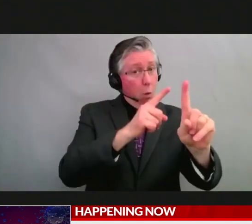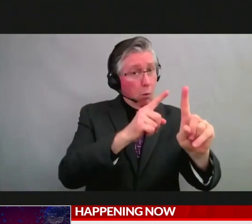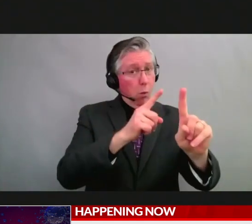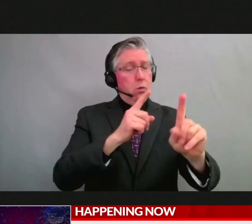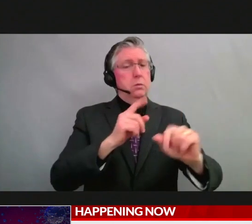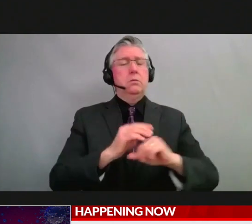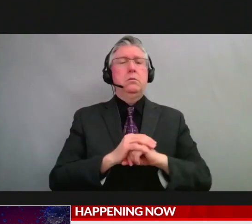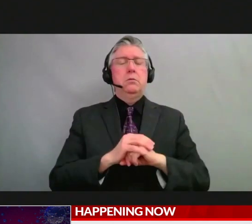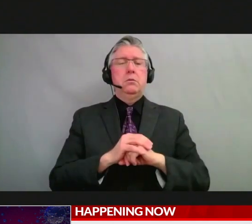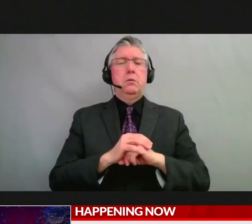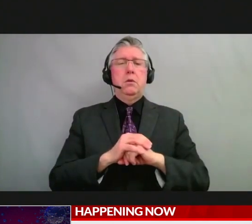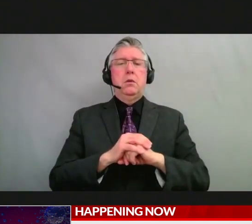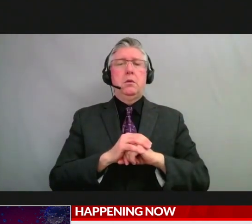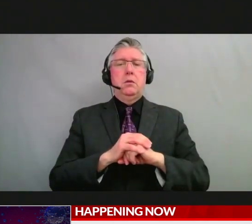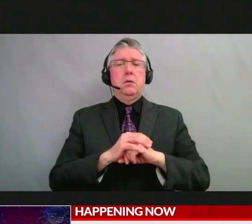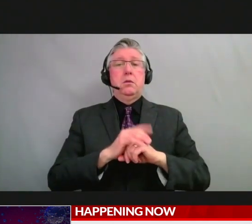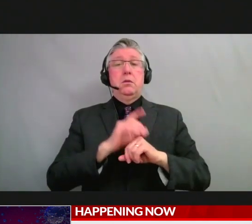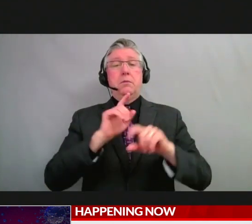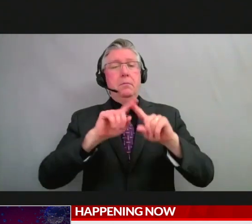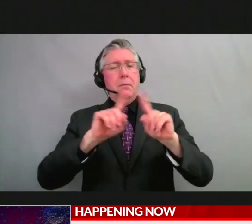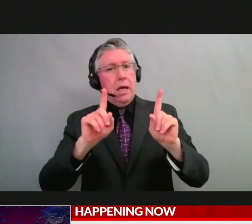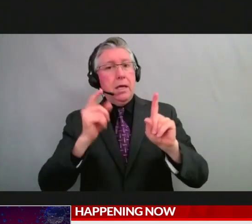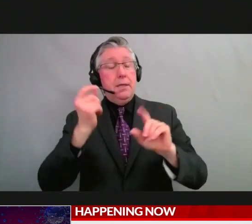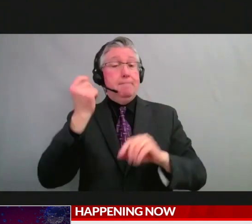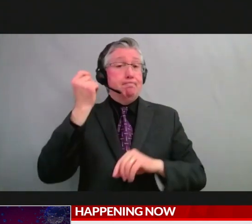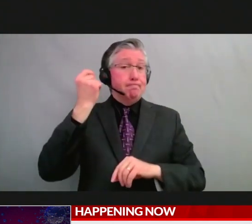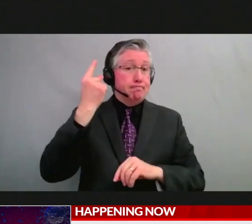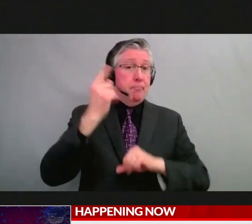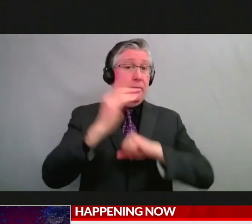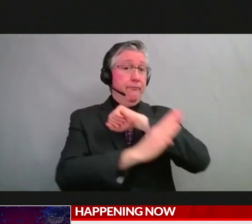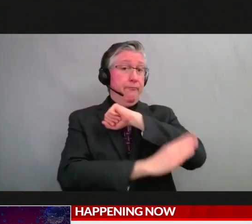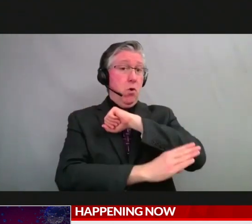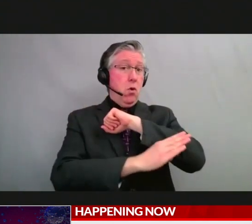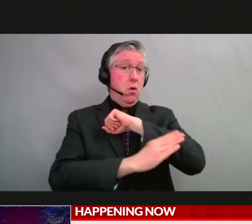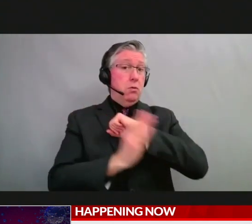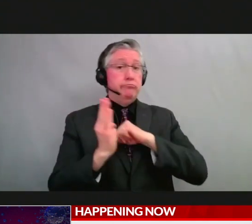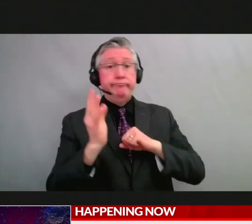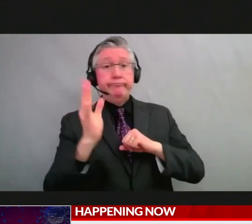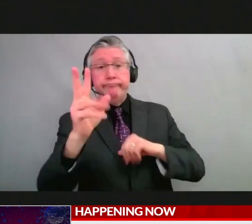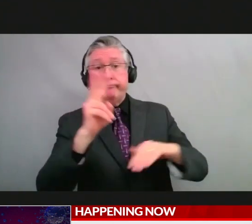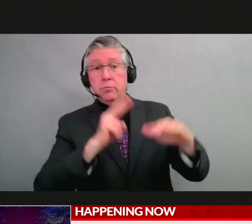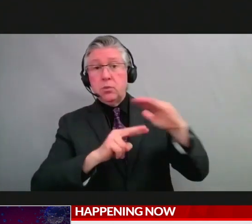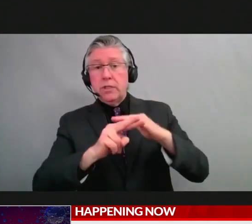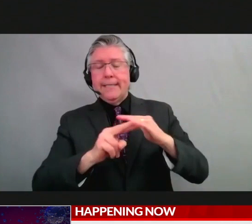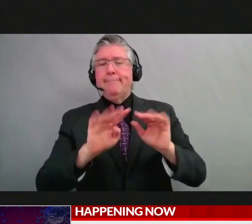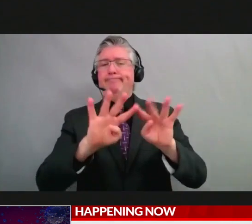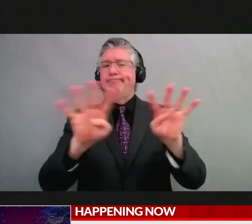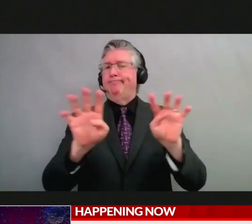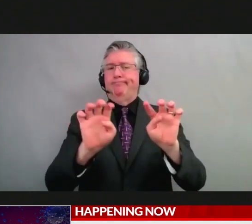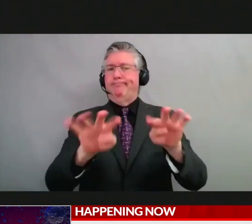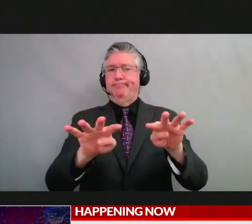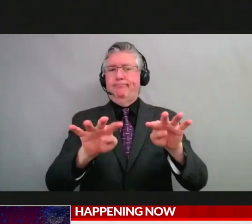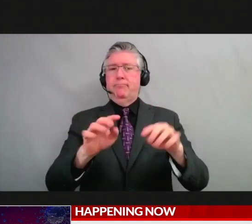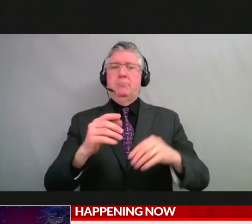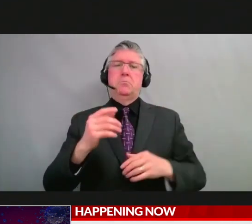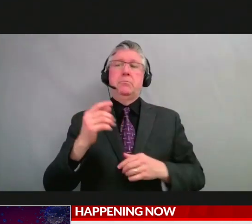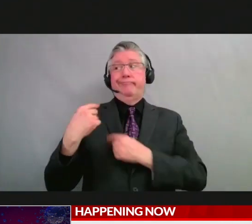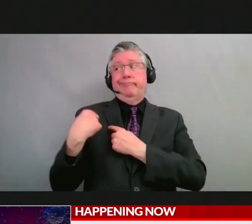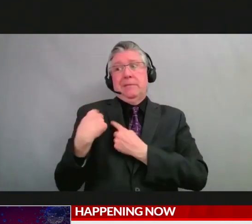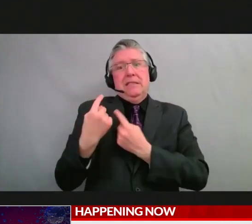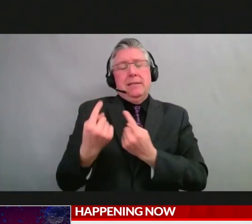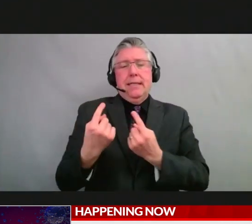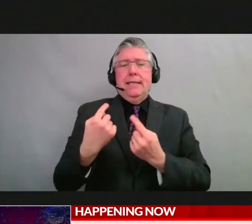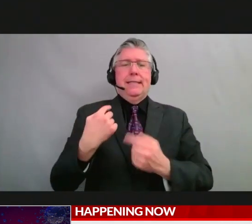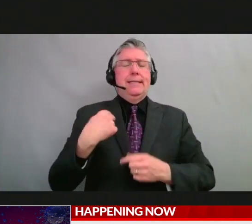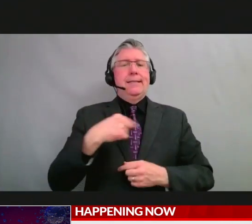Again, we don't know what the fall is going to look like. Every time we think we know what this virus is going to do, another